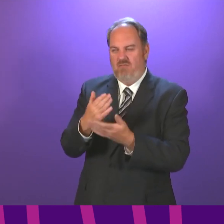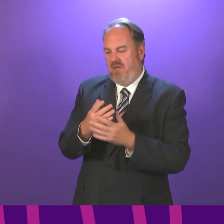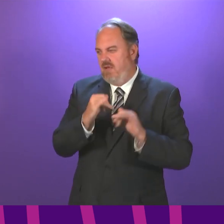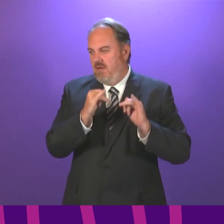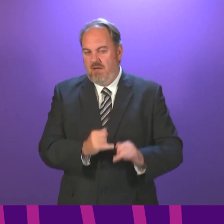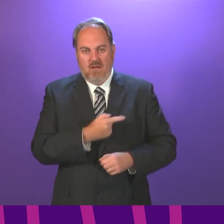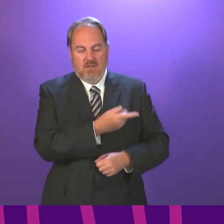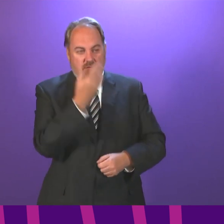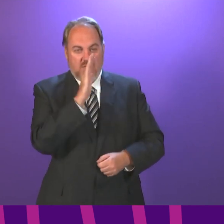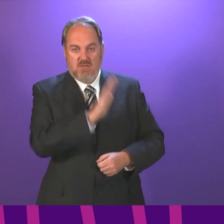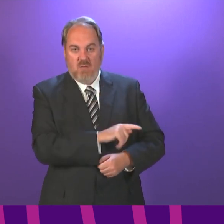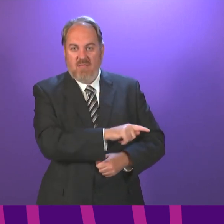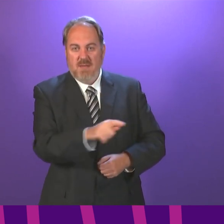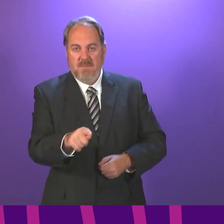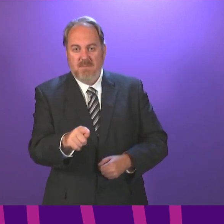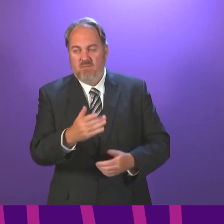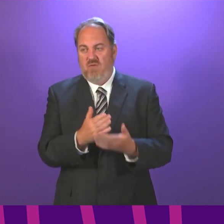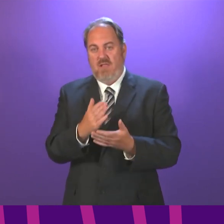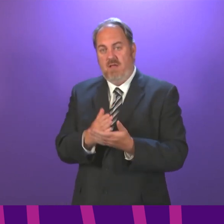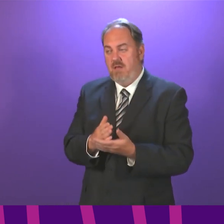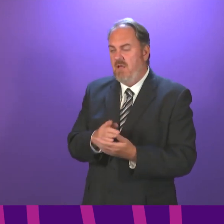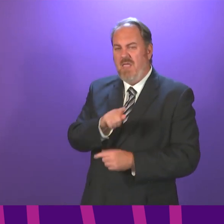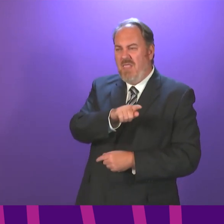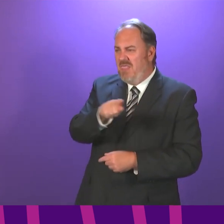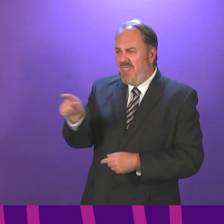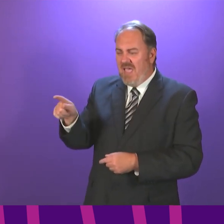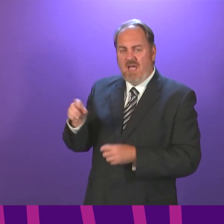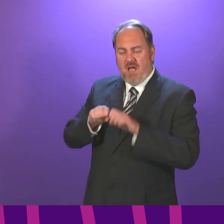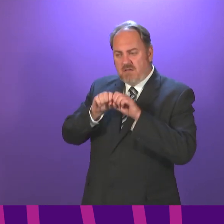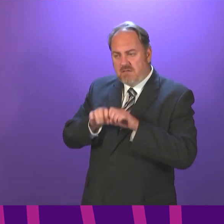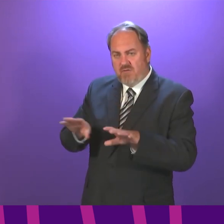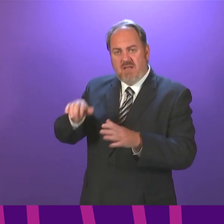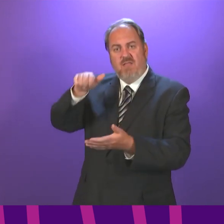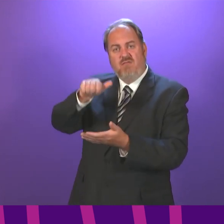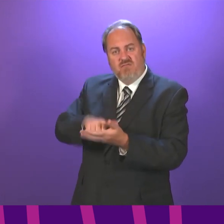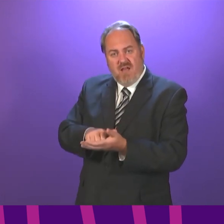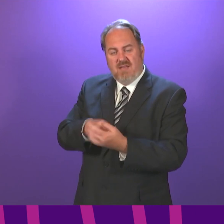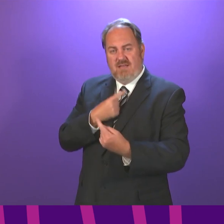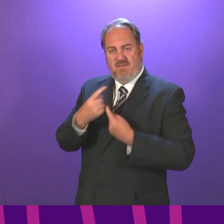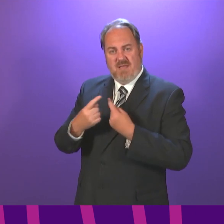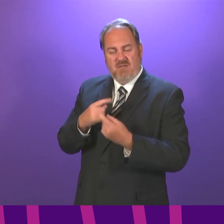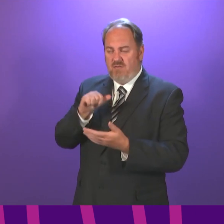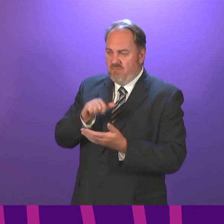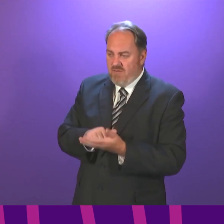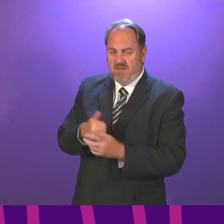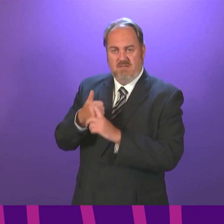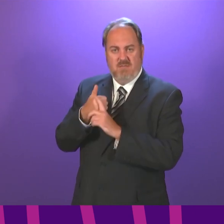are giving important and responsible messages to people who stand to benefit so much from vaccination.